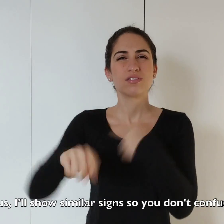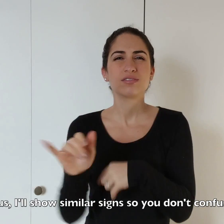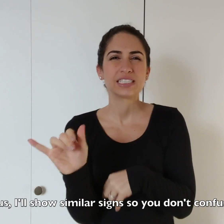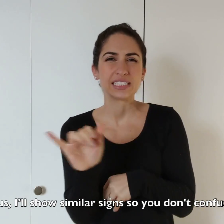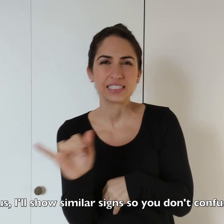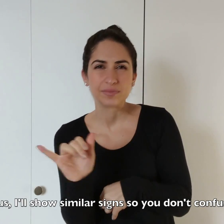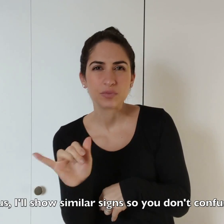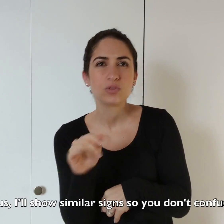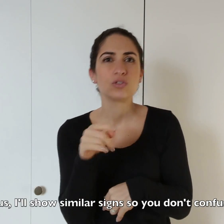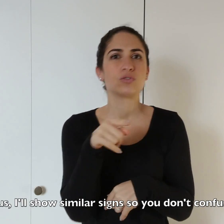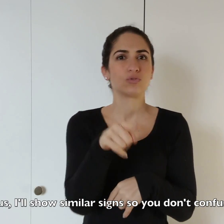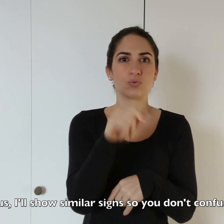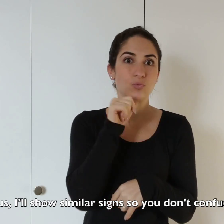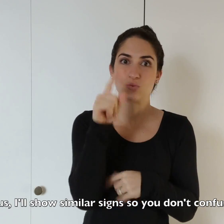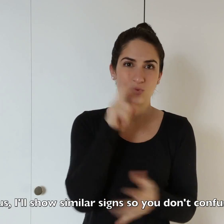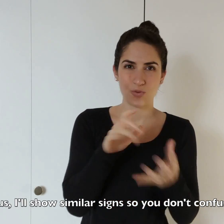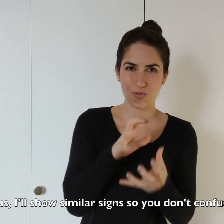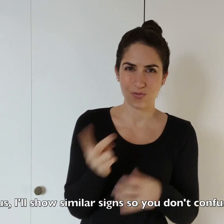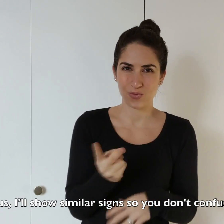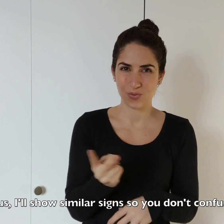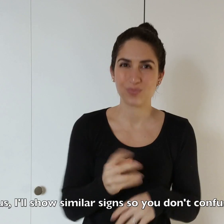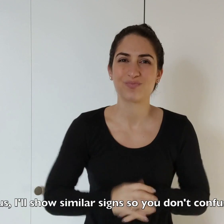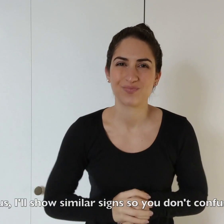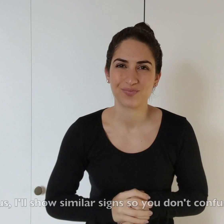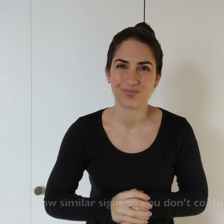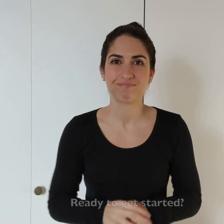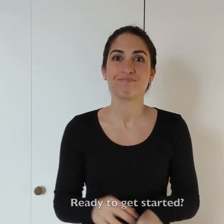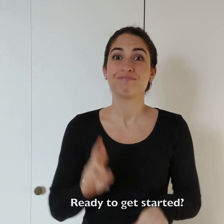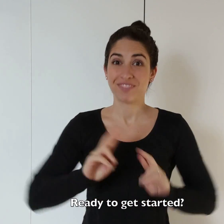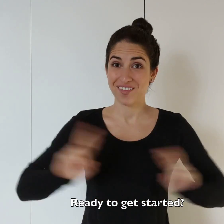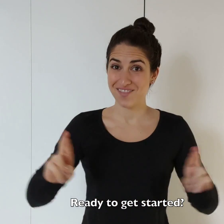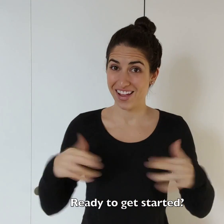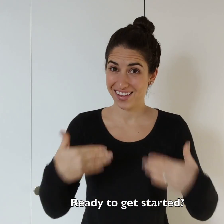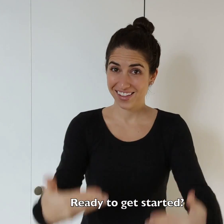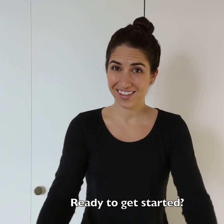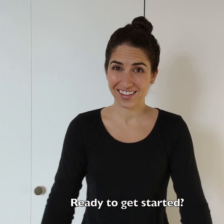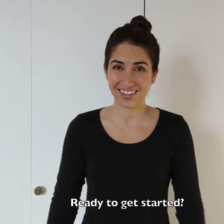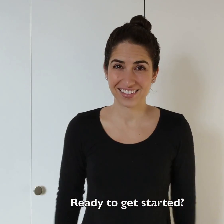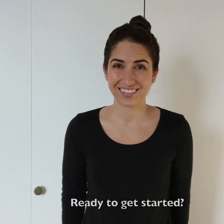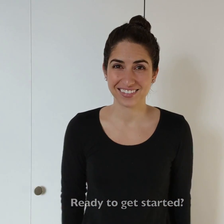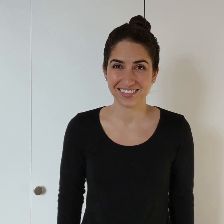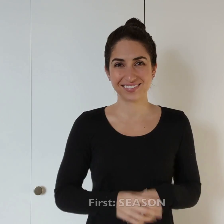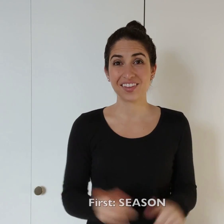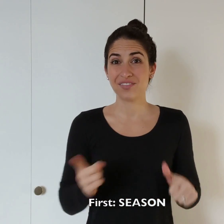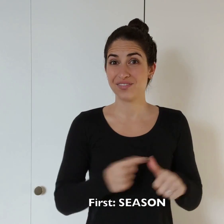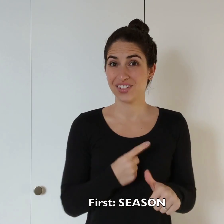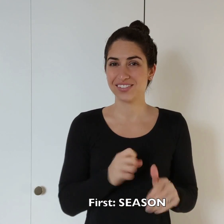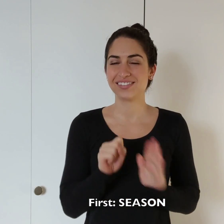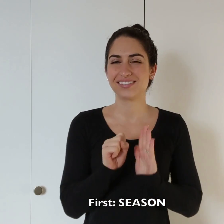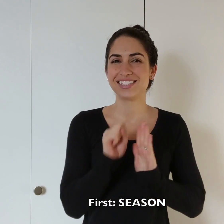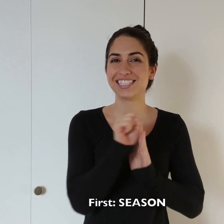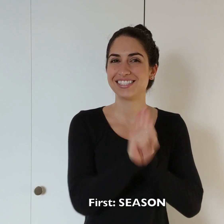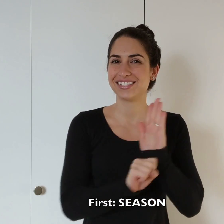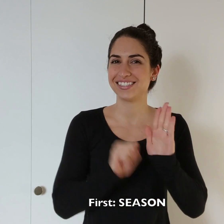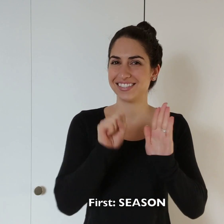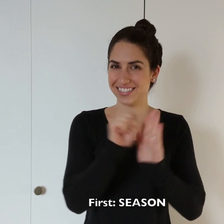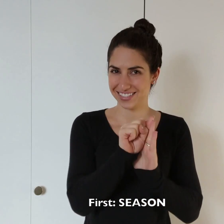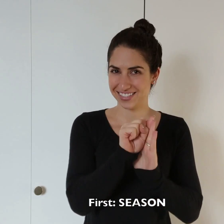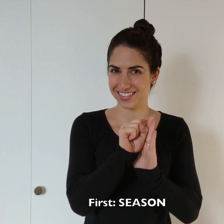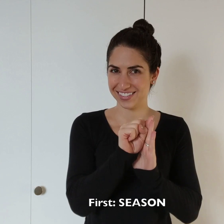I'll show similar signs so that you don't confuse them. Ready to get started? First, SEASON.